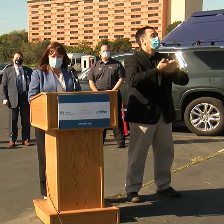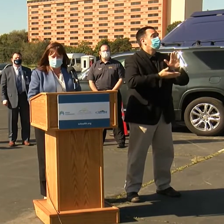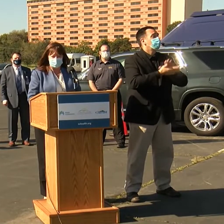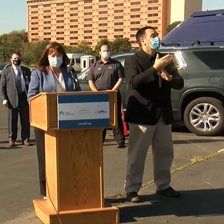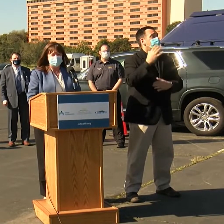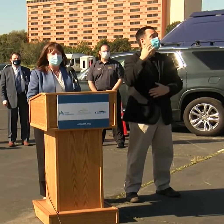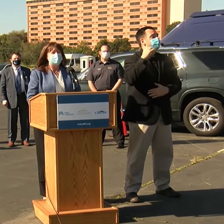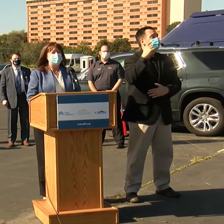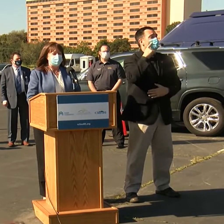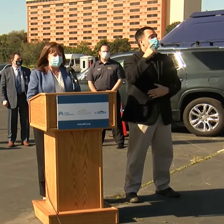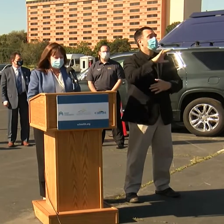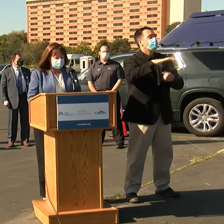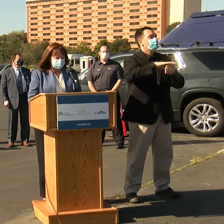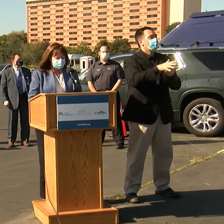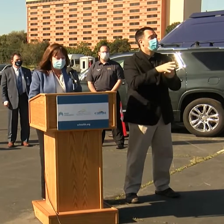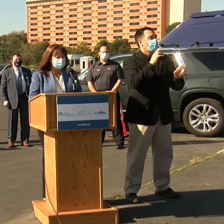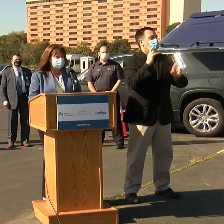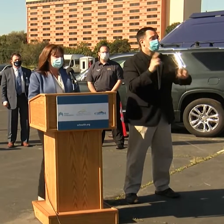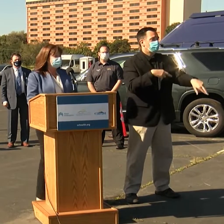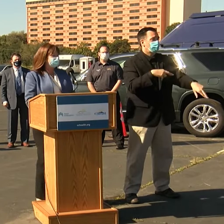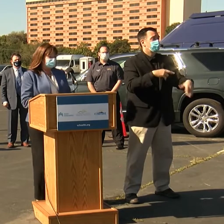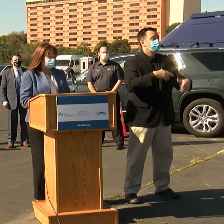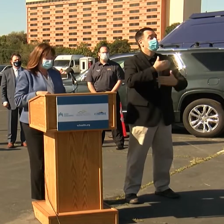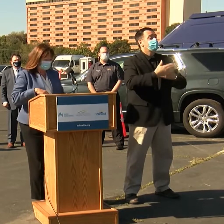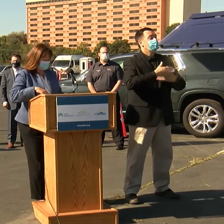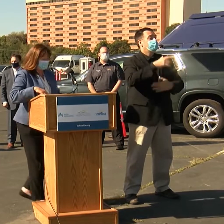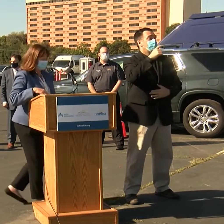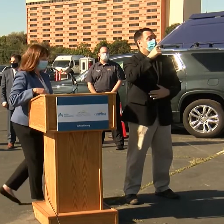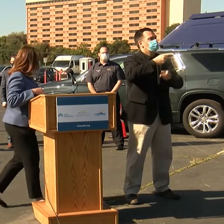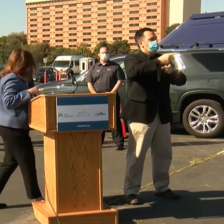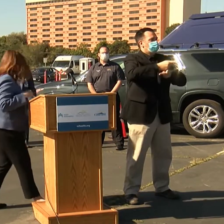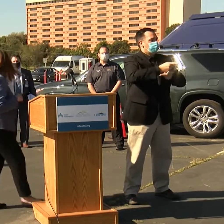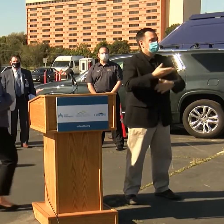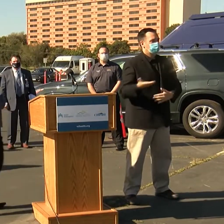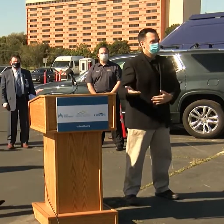COVID response. So I'm going to hand it off to the supervisor.